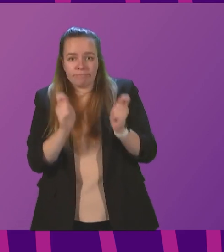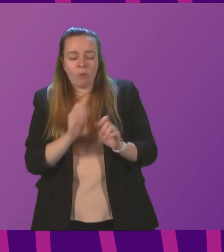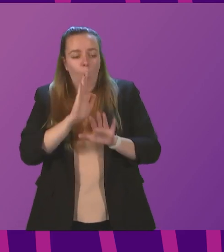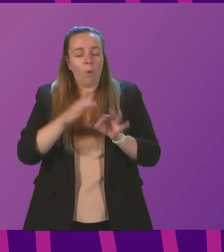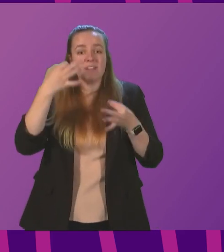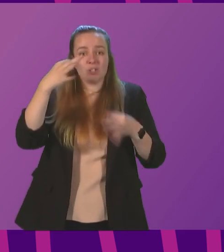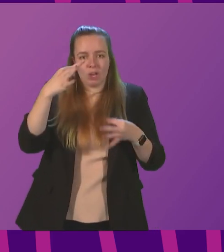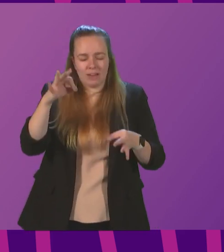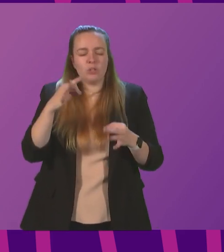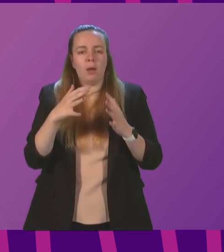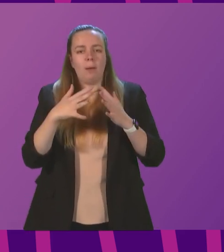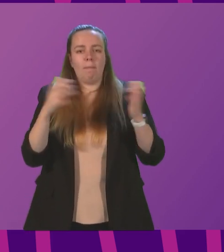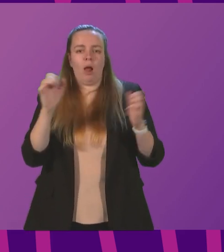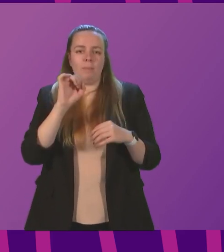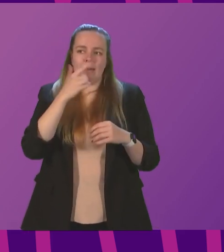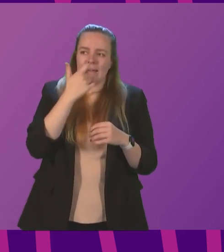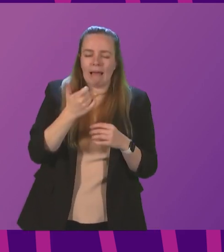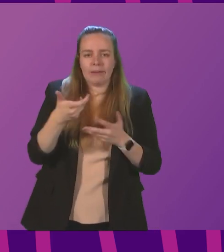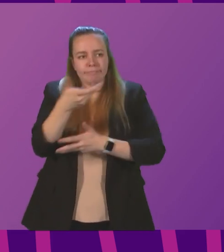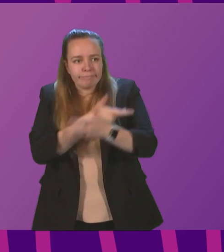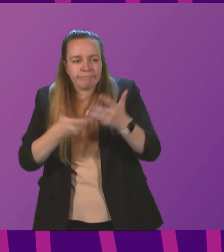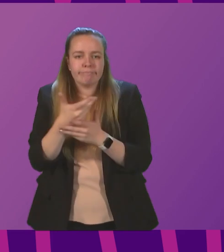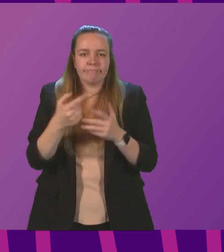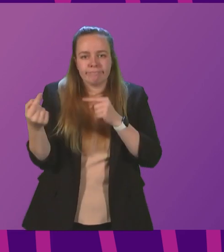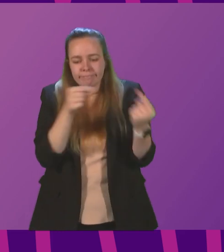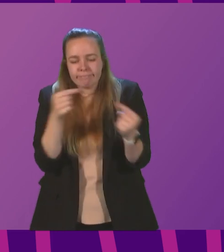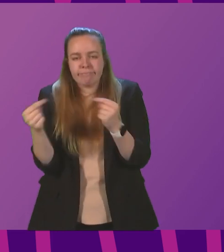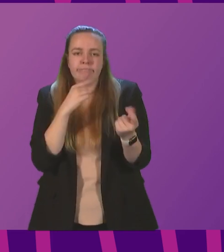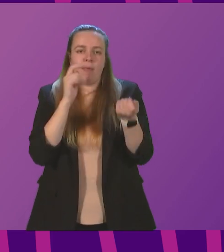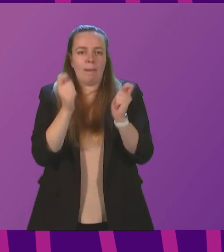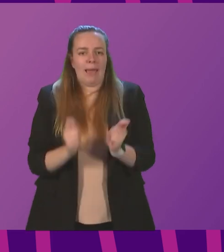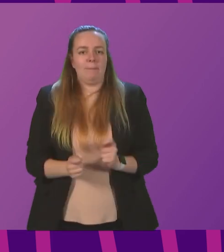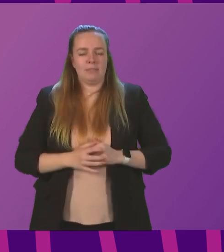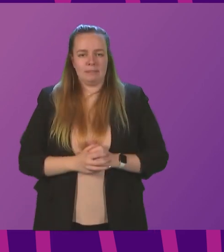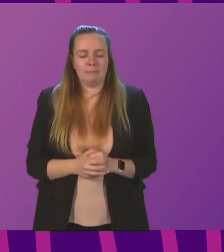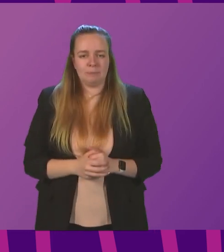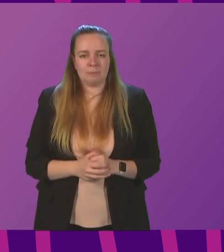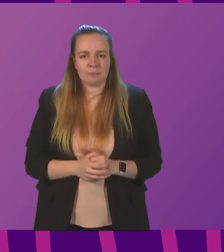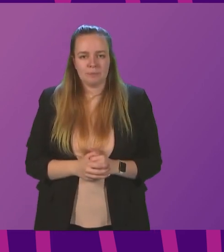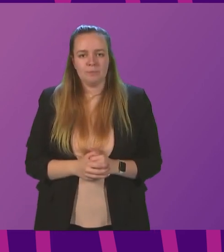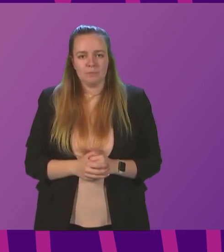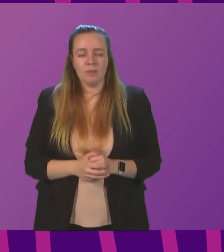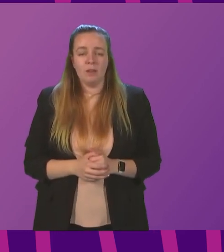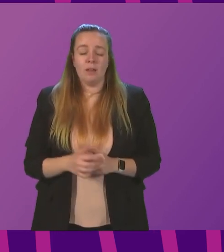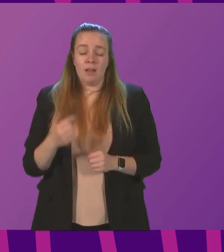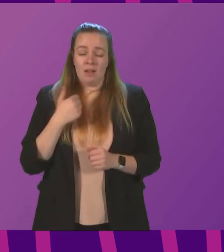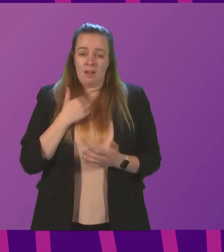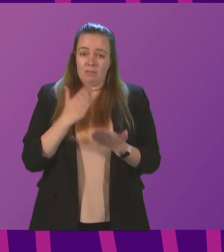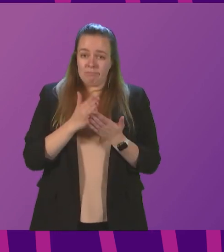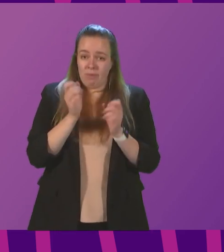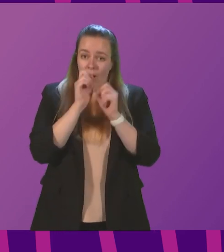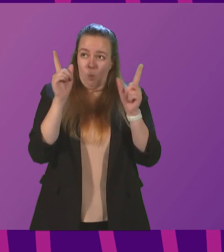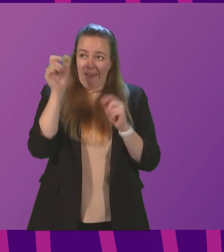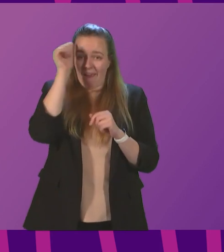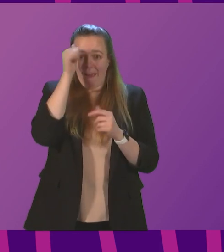certification, Parliament will have the opportunity to discuss and debate these amendments. Siding officer, I am acutely aware that many